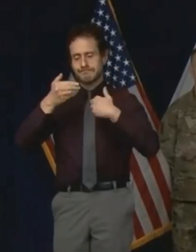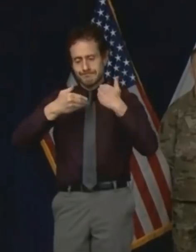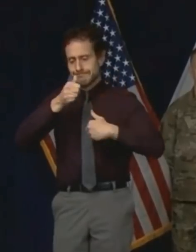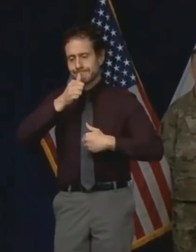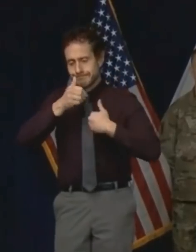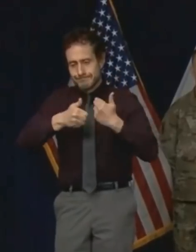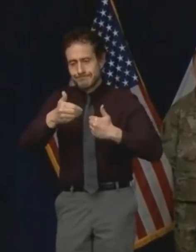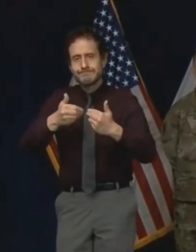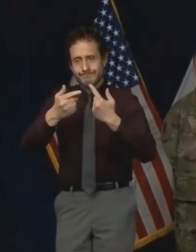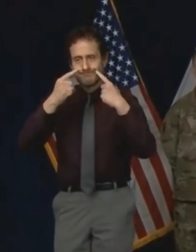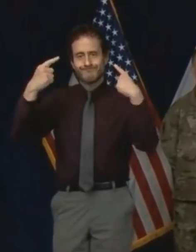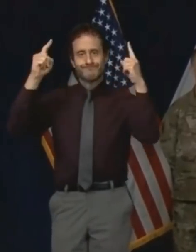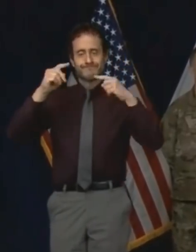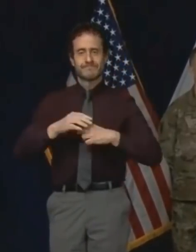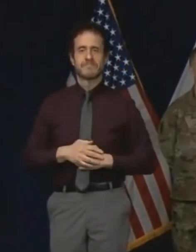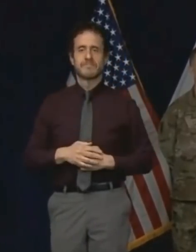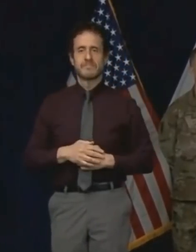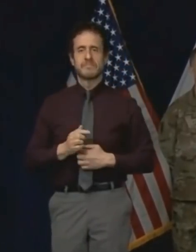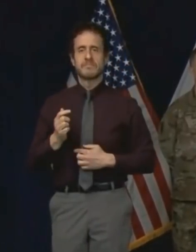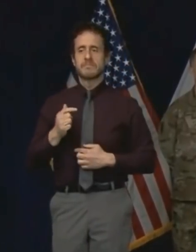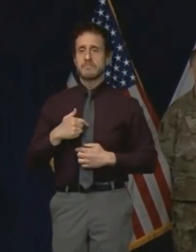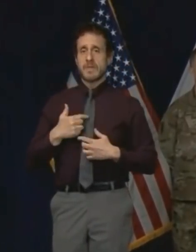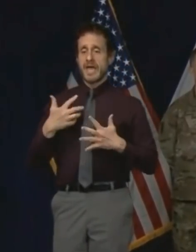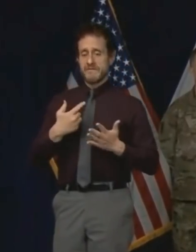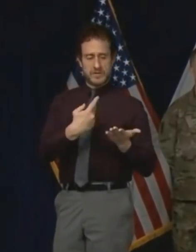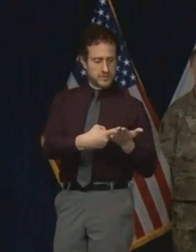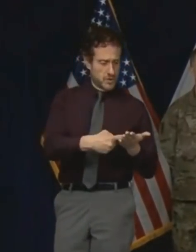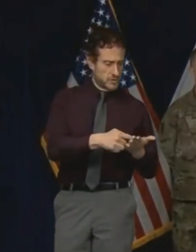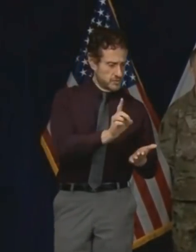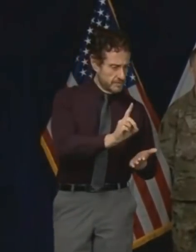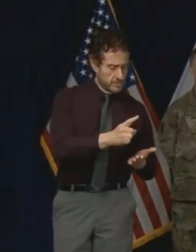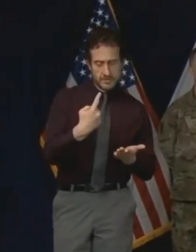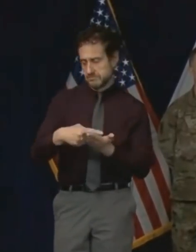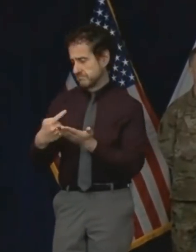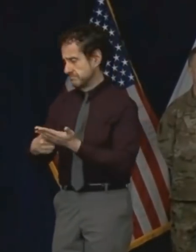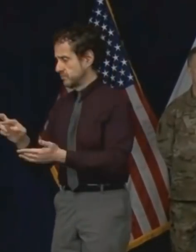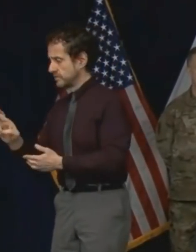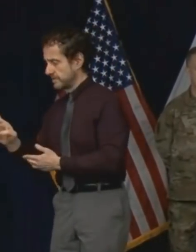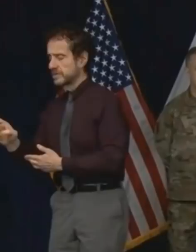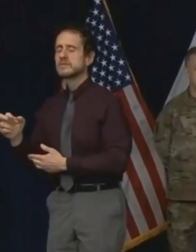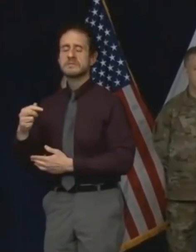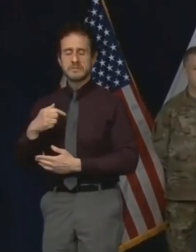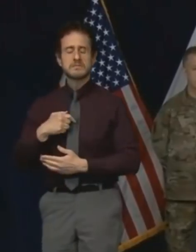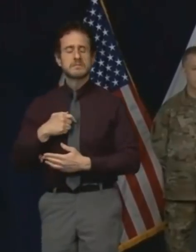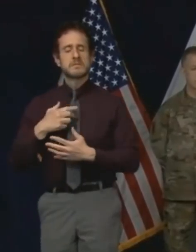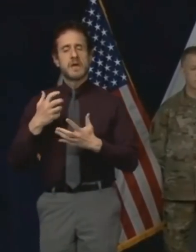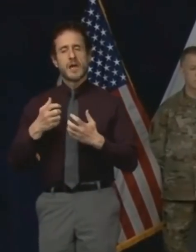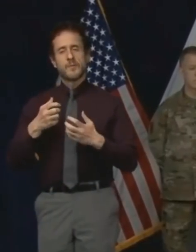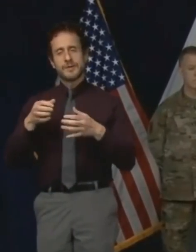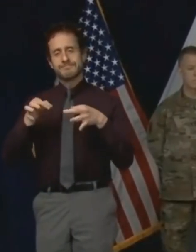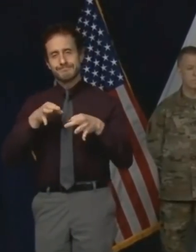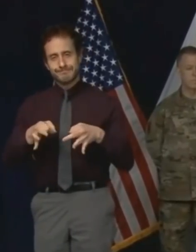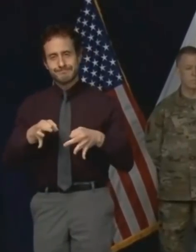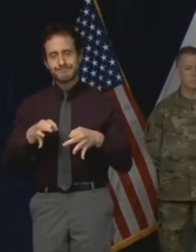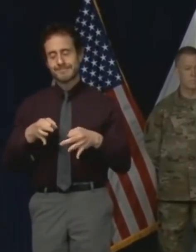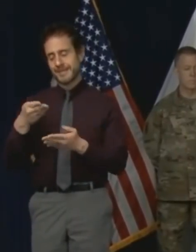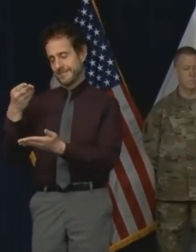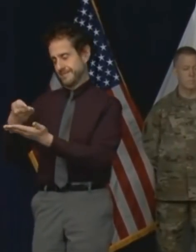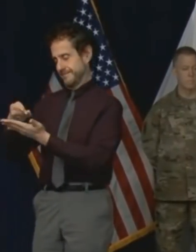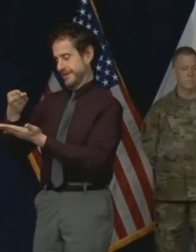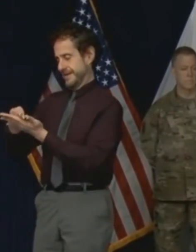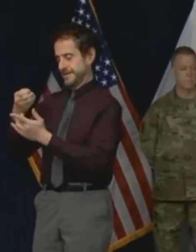legislative leaders on both sides of the aisle today I want to review with you the financial impacts of COVID-19